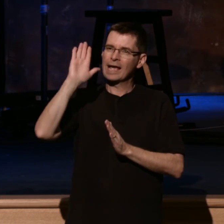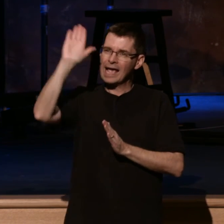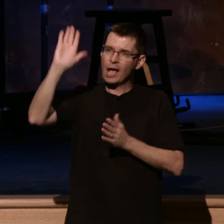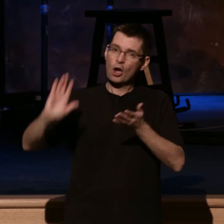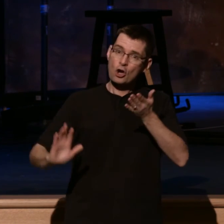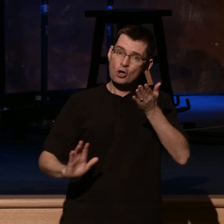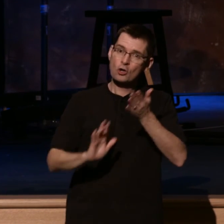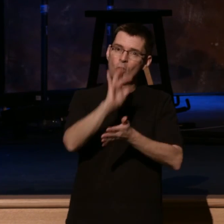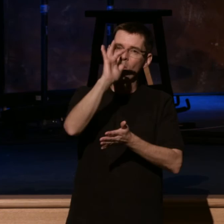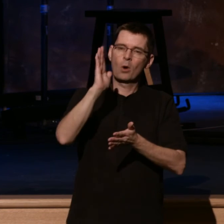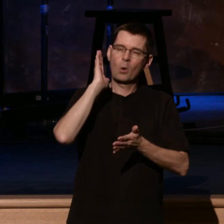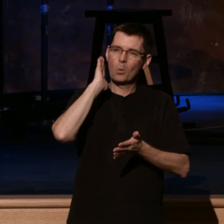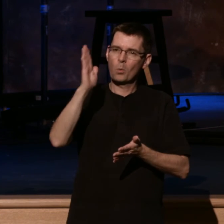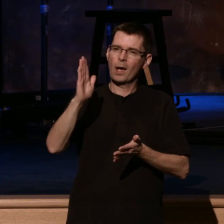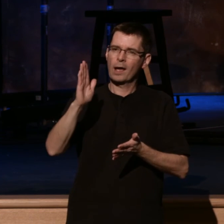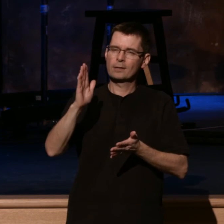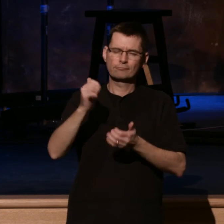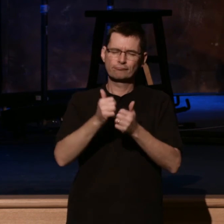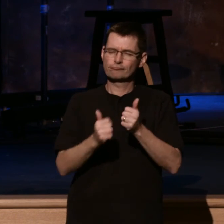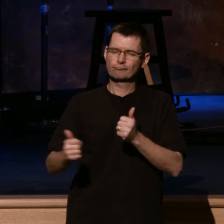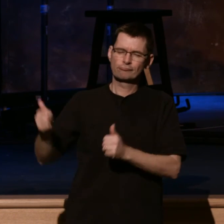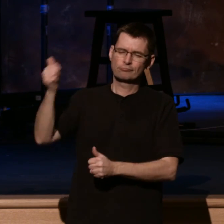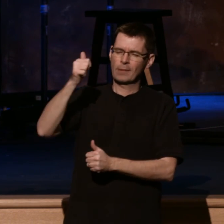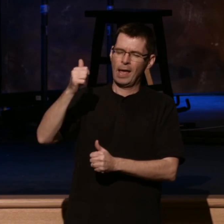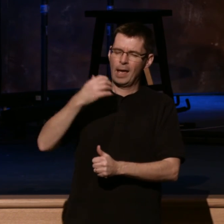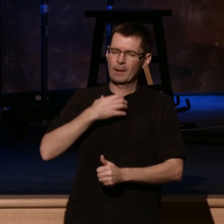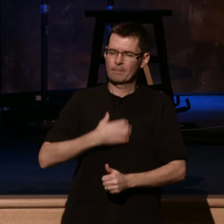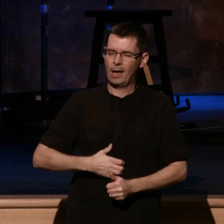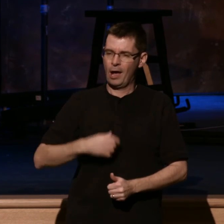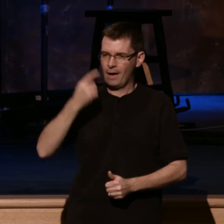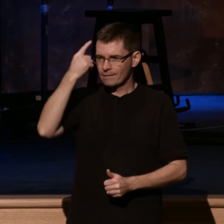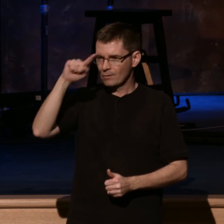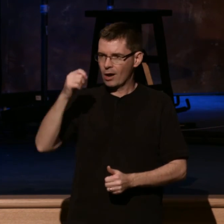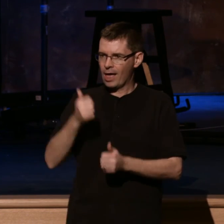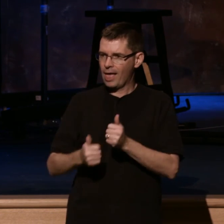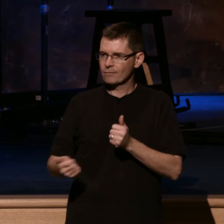be the incredible, surpassing passion of everything we are and everything we do.